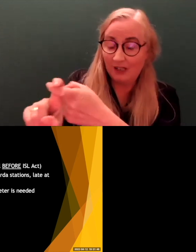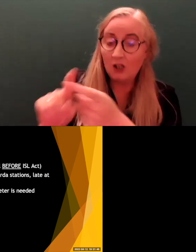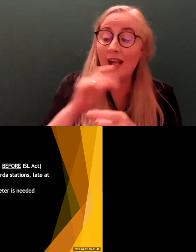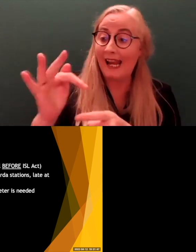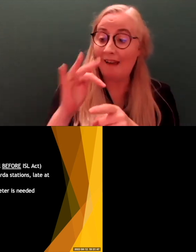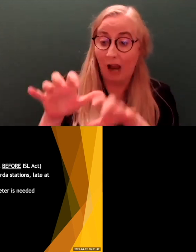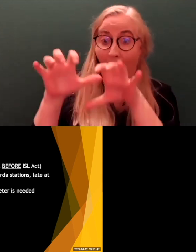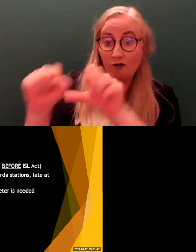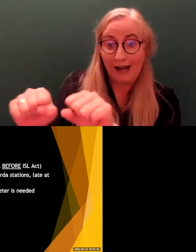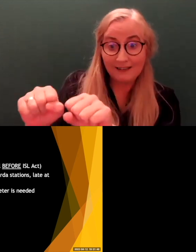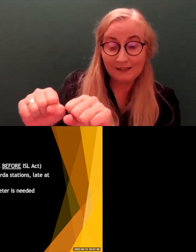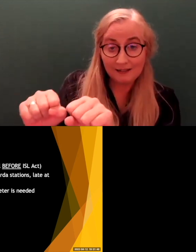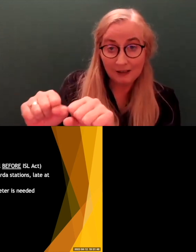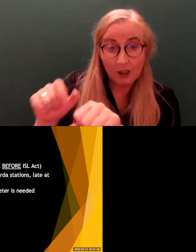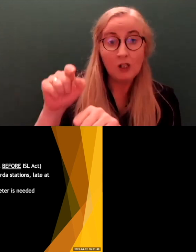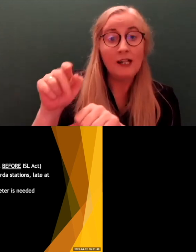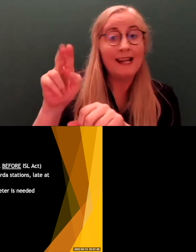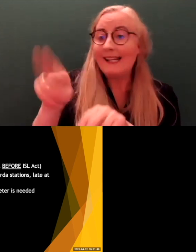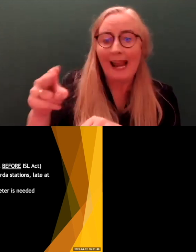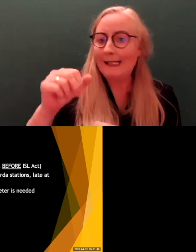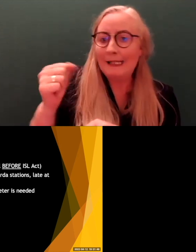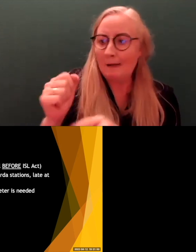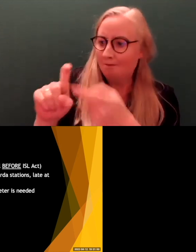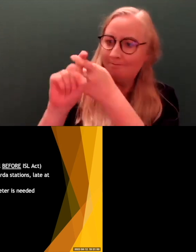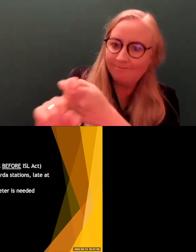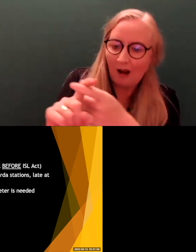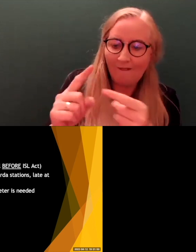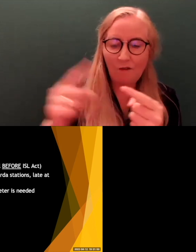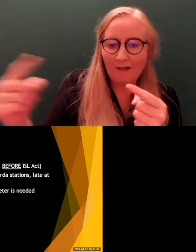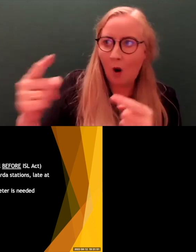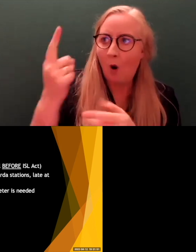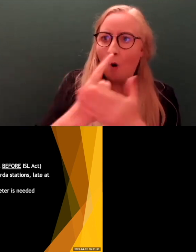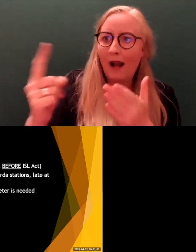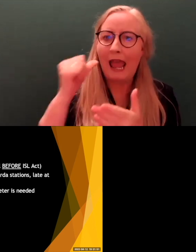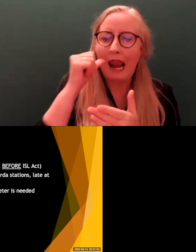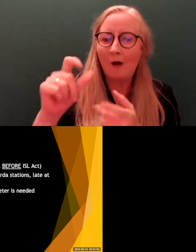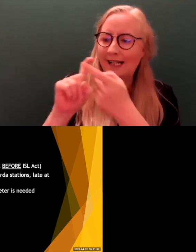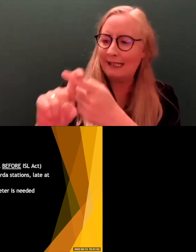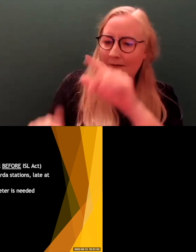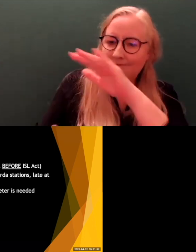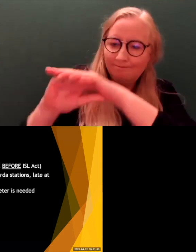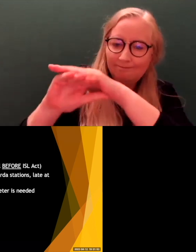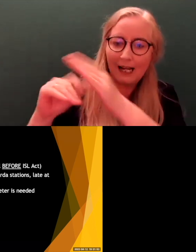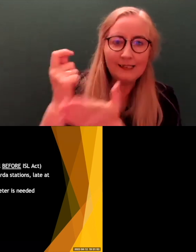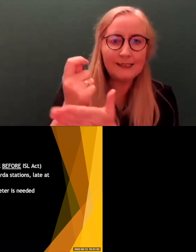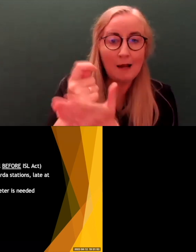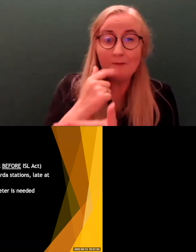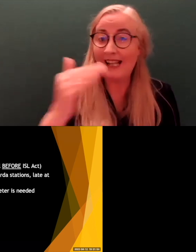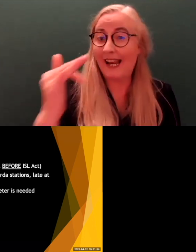they can't keep you forever. They have to keep you for a certain amount of time. And if you're in, we'll say, I don't know, I'm from Leash, like